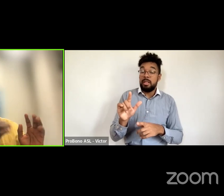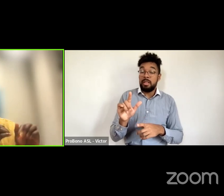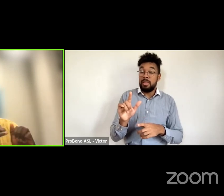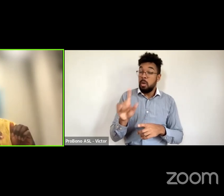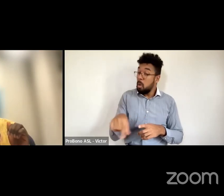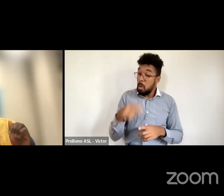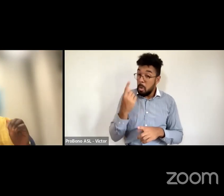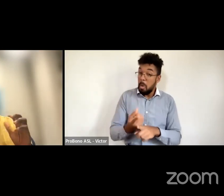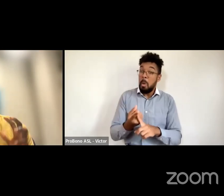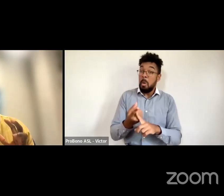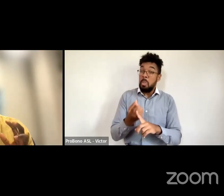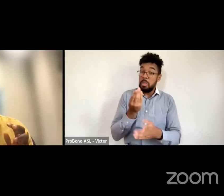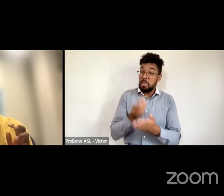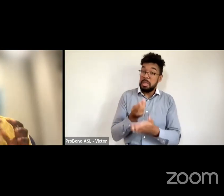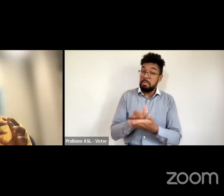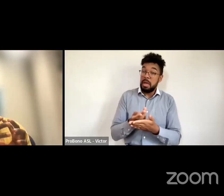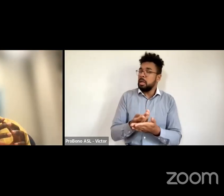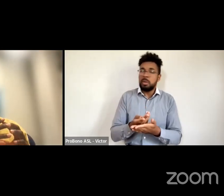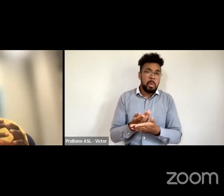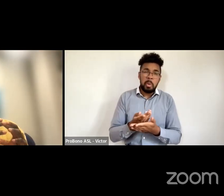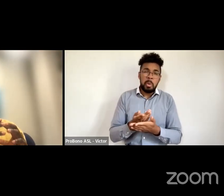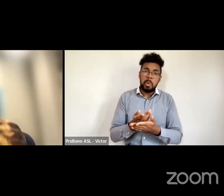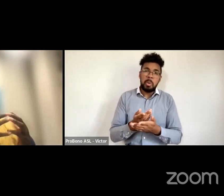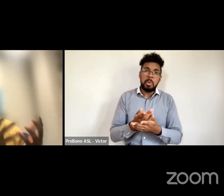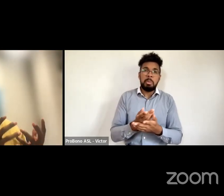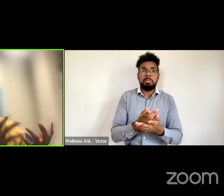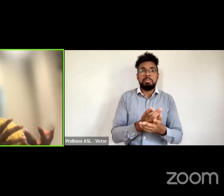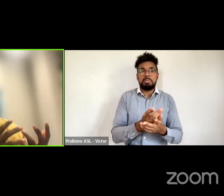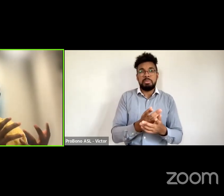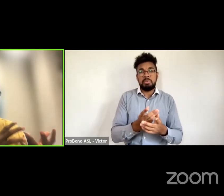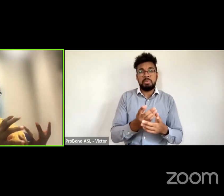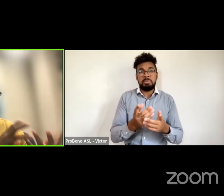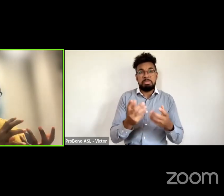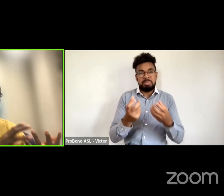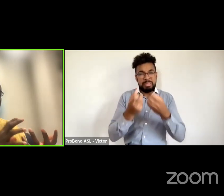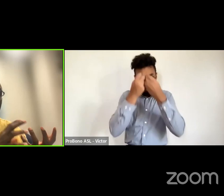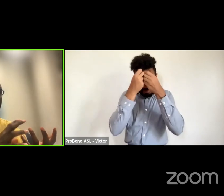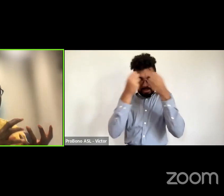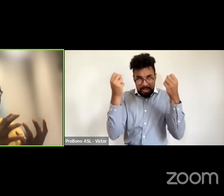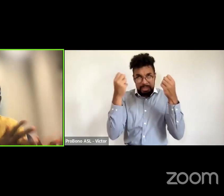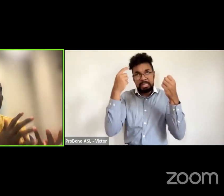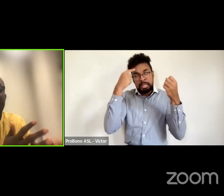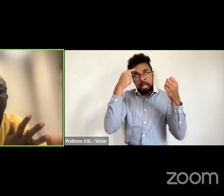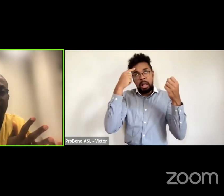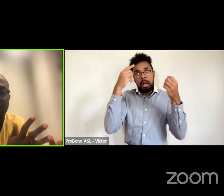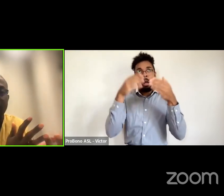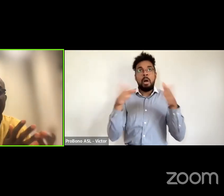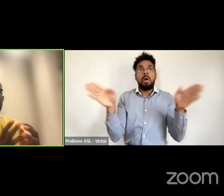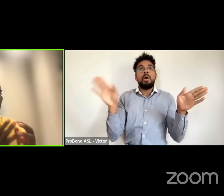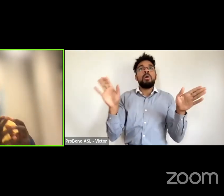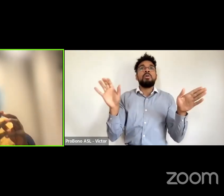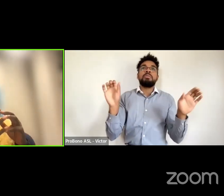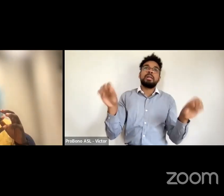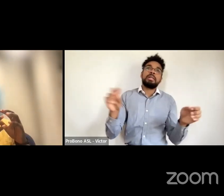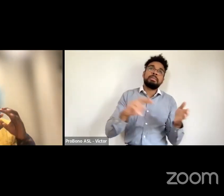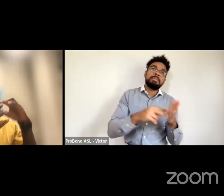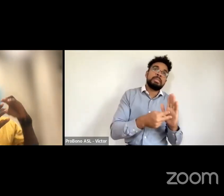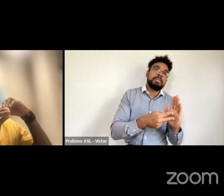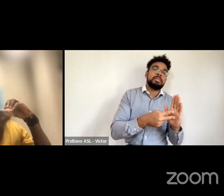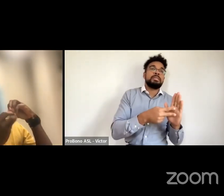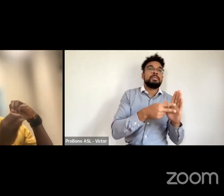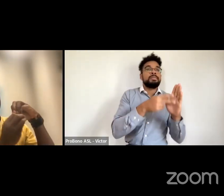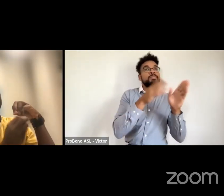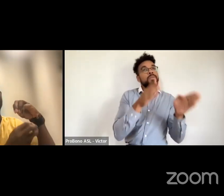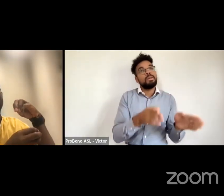a lot of the times and that's why we started from the eight from climate finance because